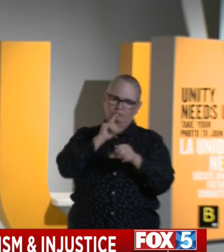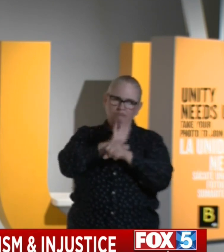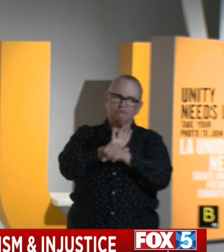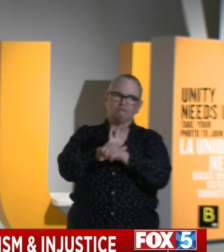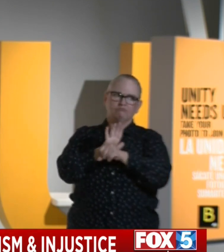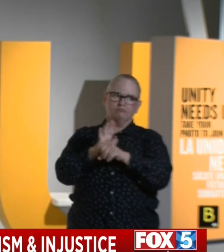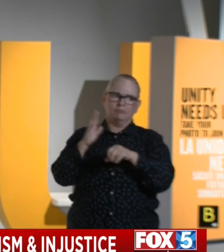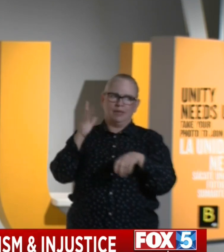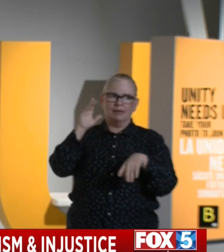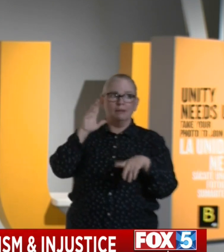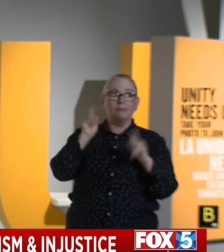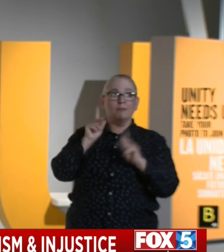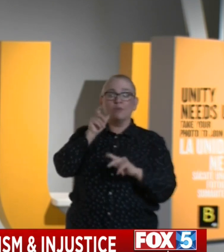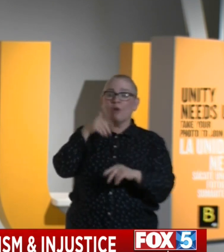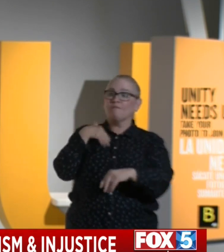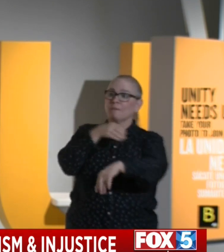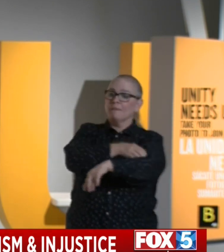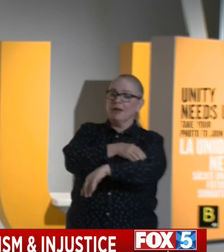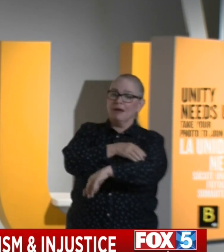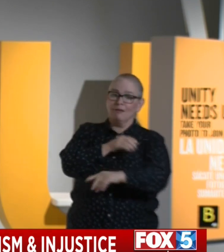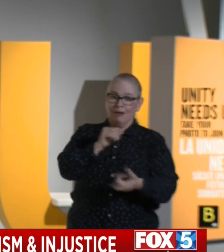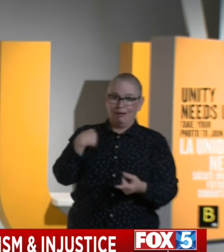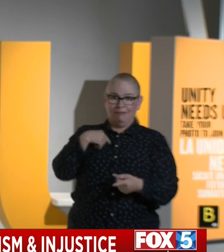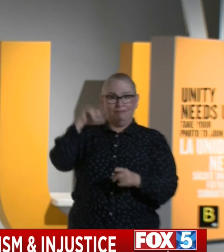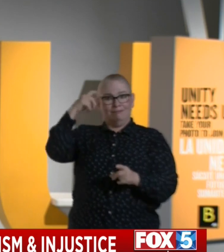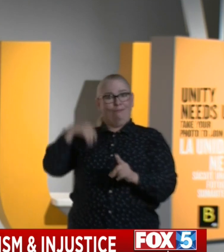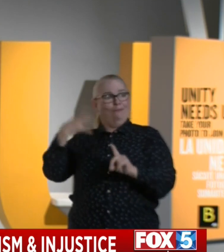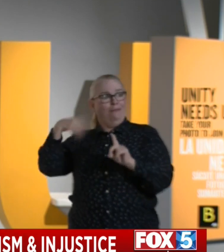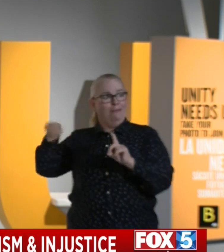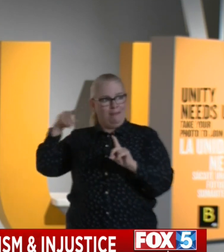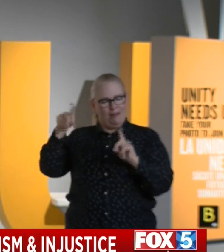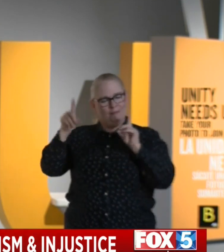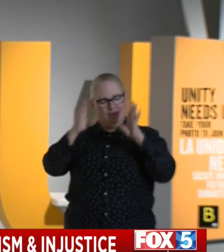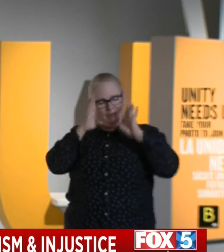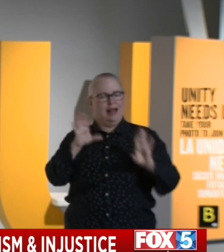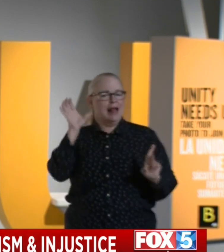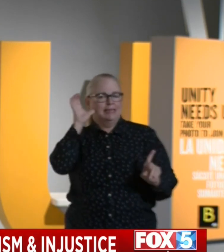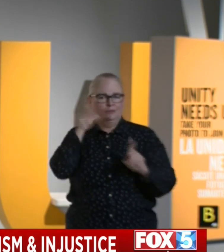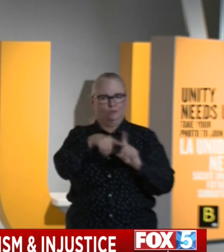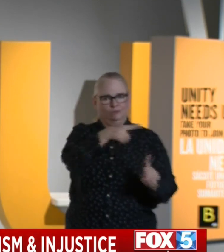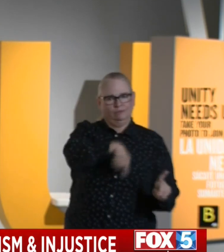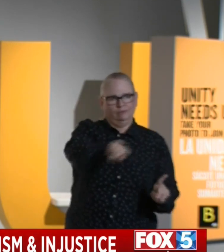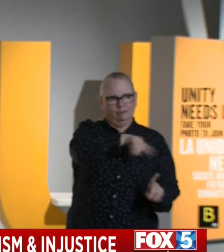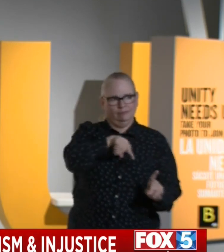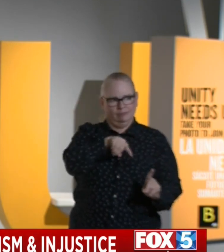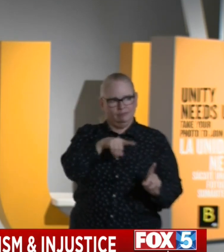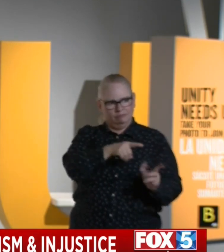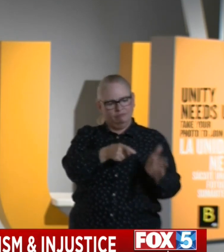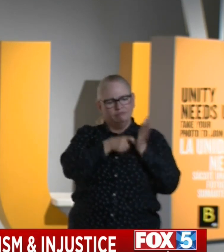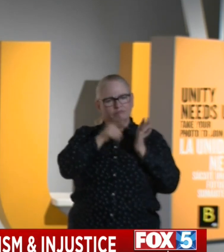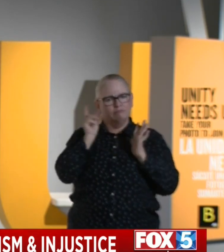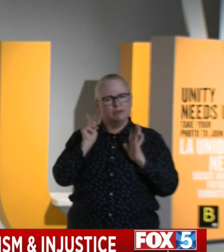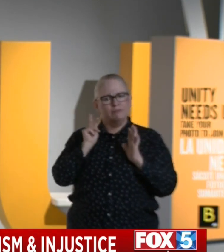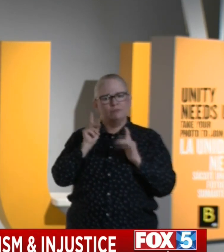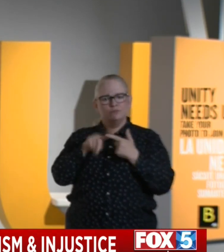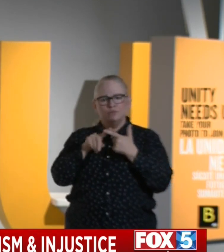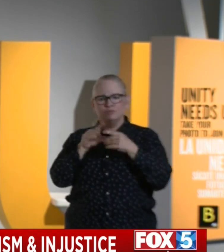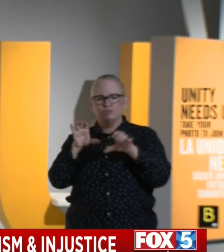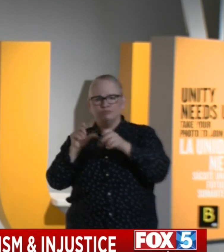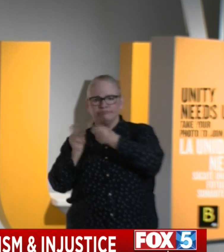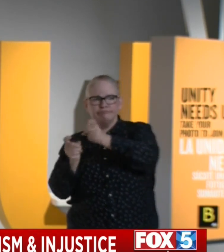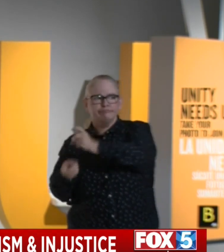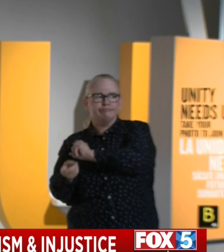position of power and influence to listen, but more important than anything else, they demand that people in power, position and influence